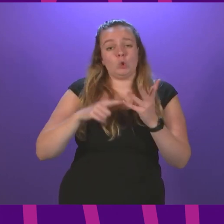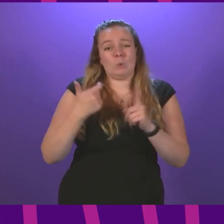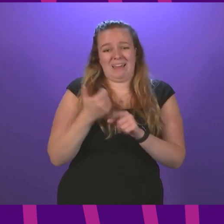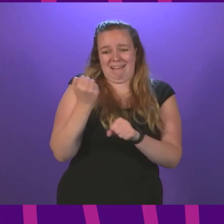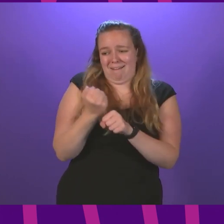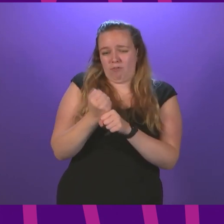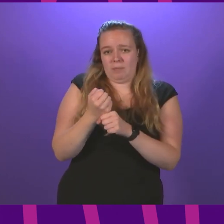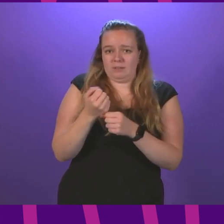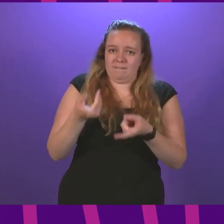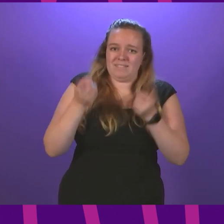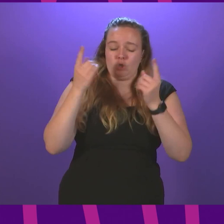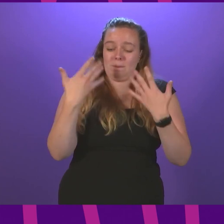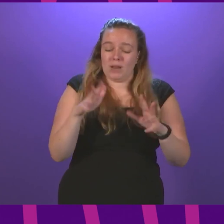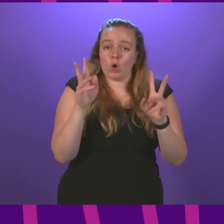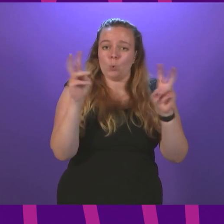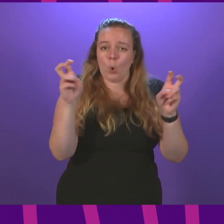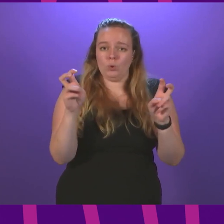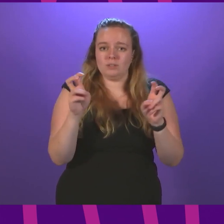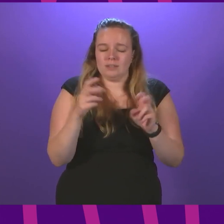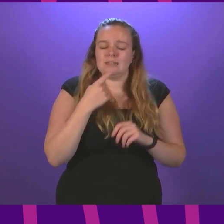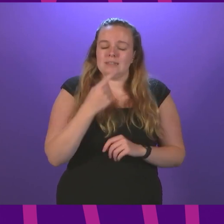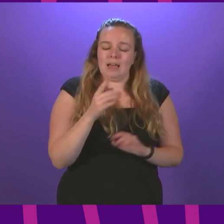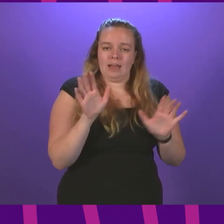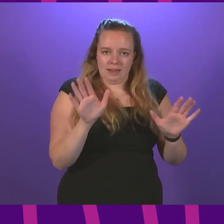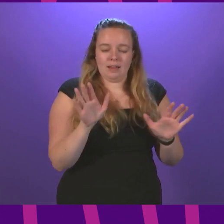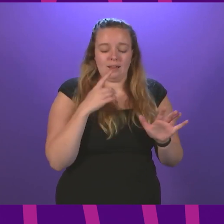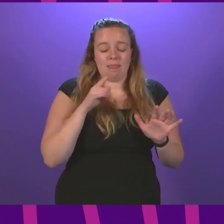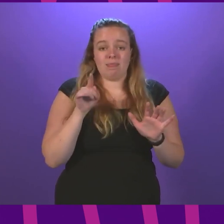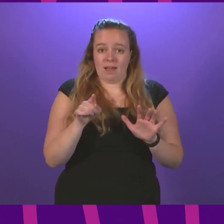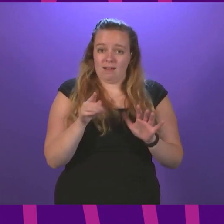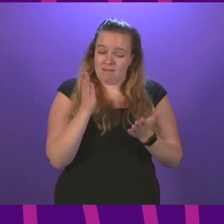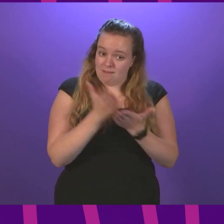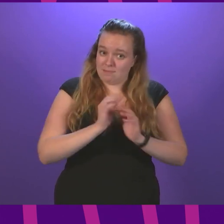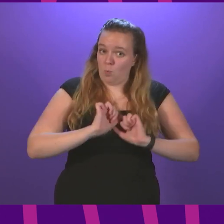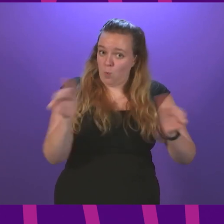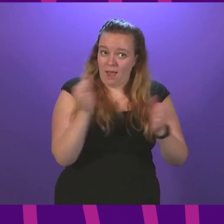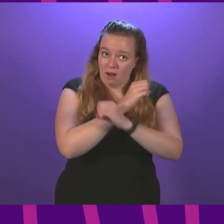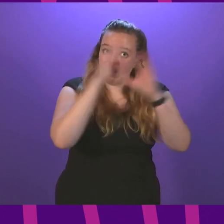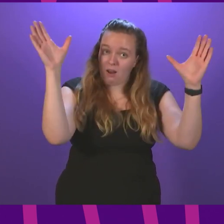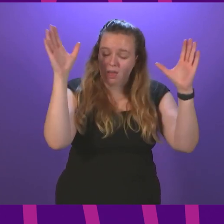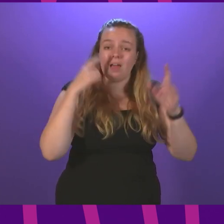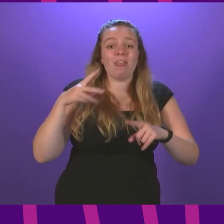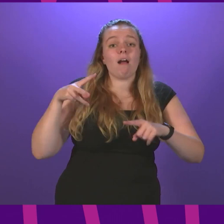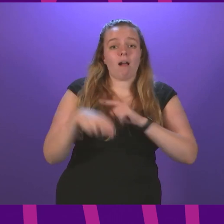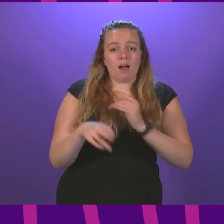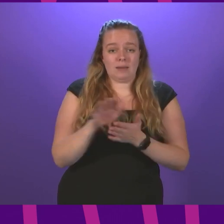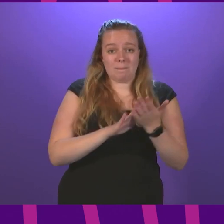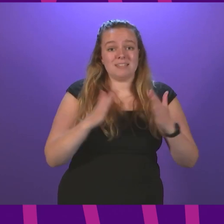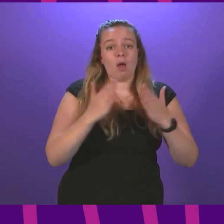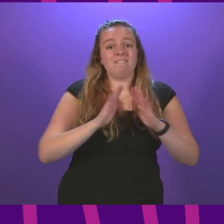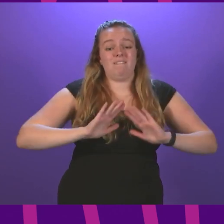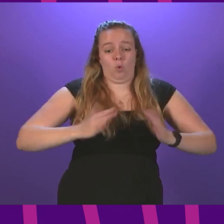quoted in the Financial Times, confessed that it was well understood that the cut will see homelessness,